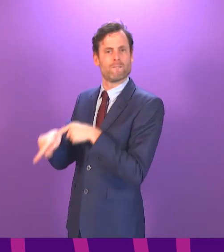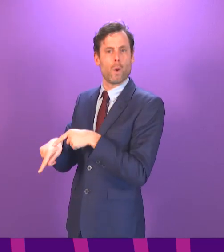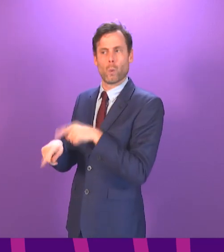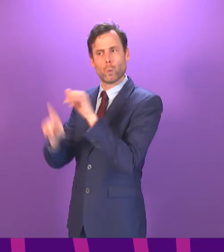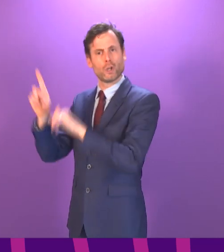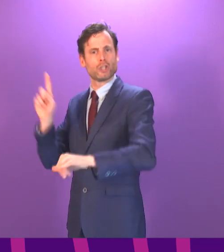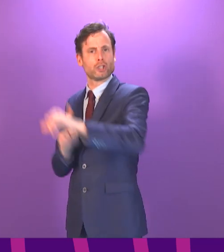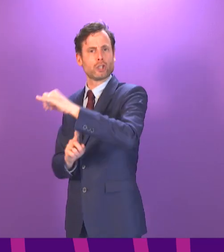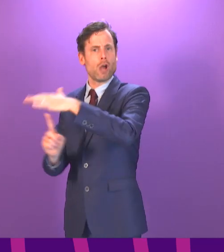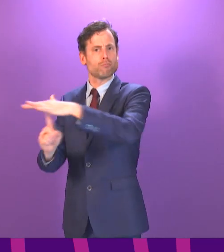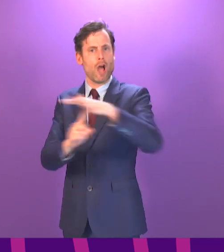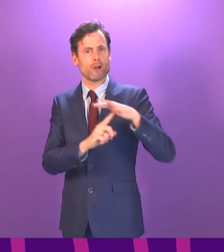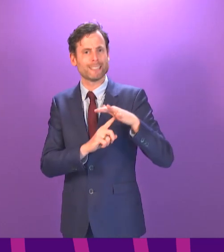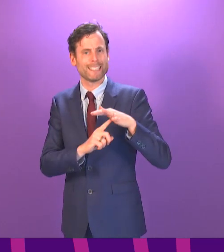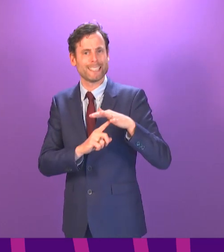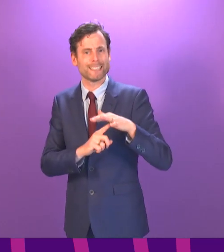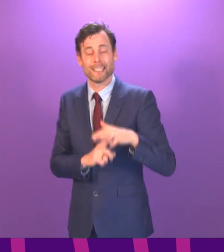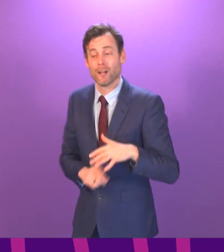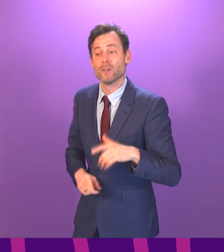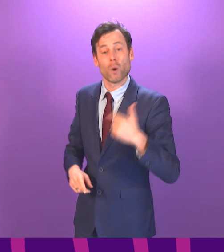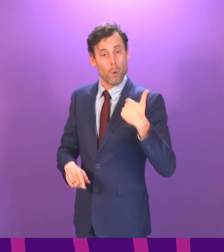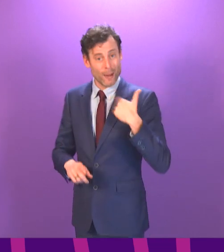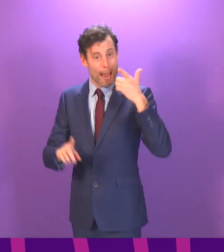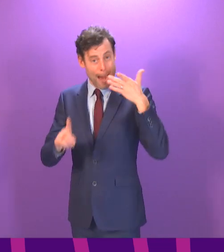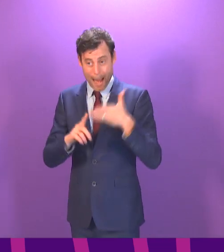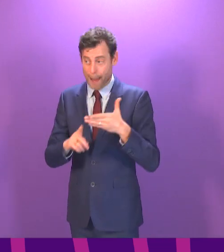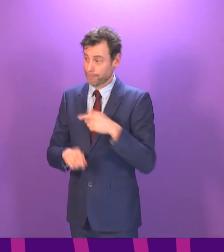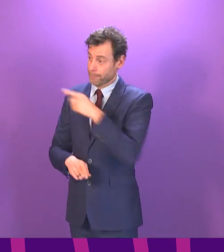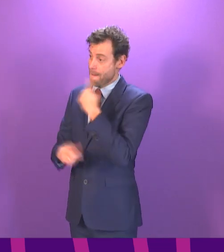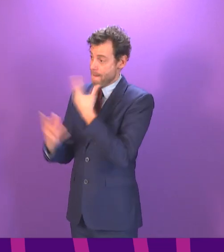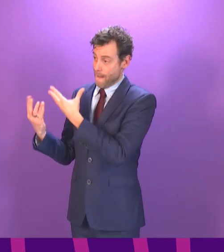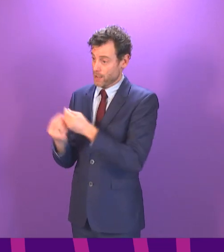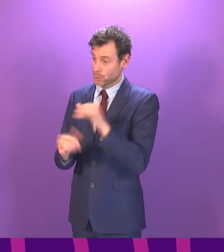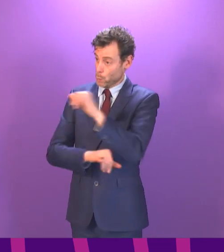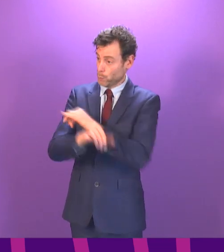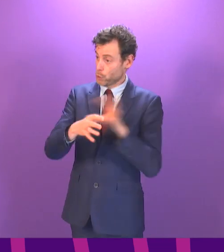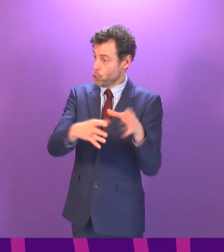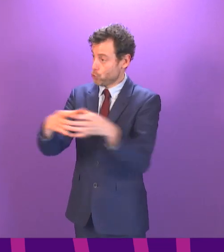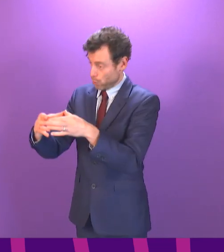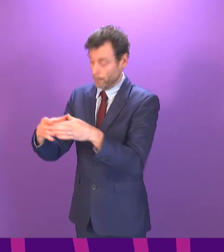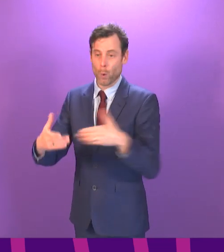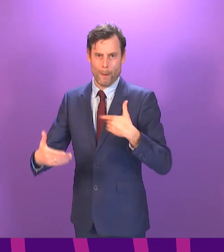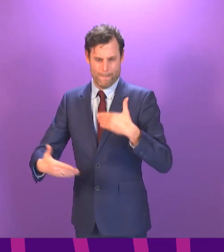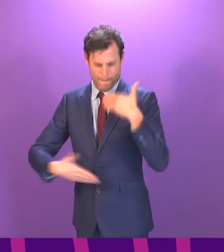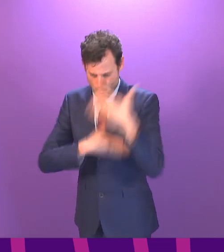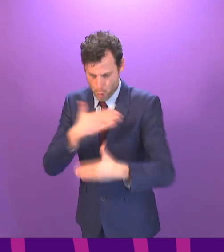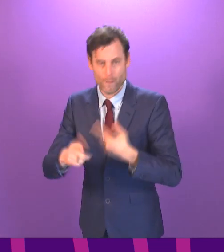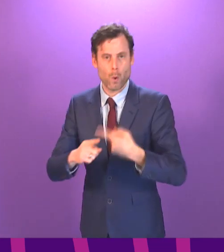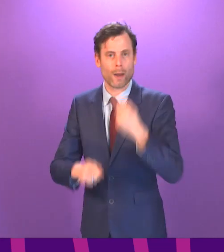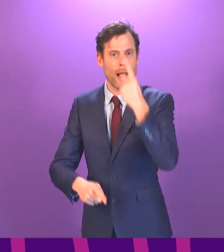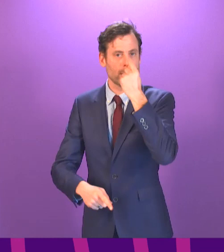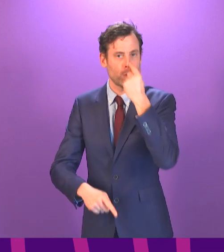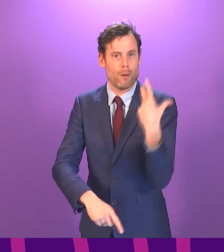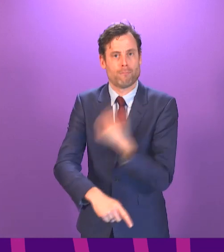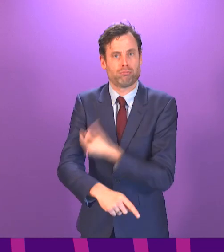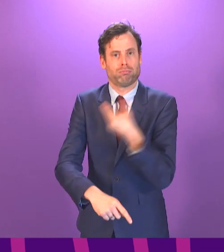the rest of the adult population. This will be done as quickly as possible. It will be done on the basis of the best clinical advice and in the order